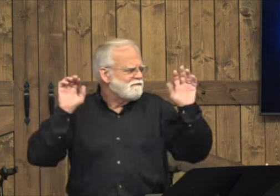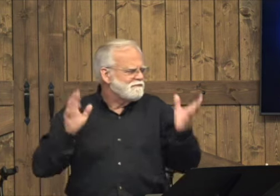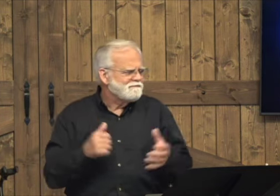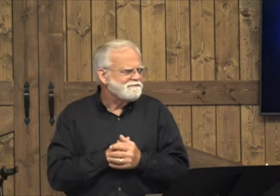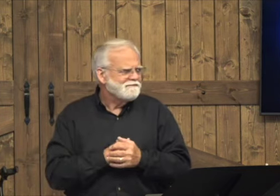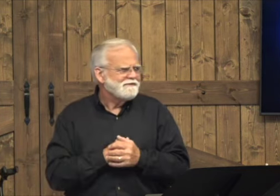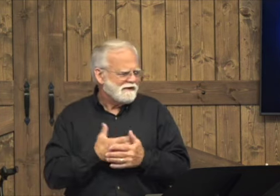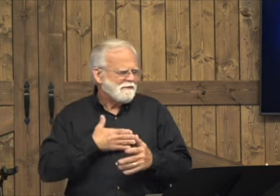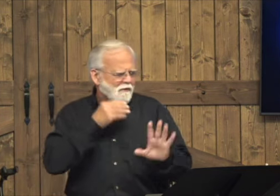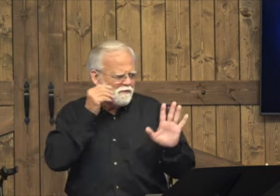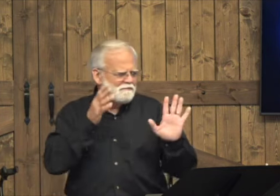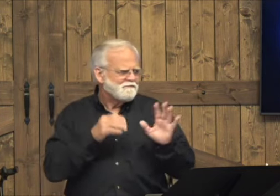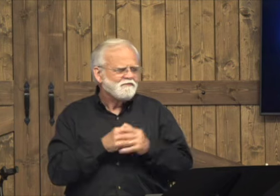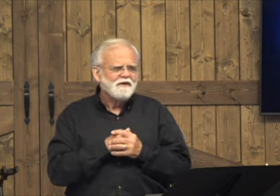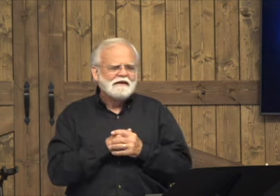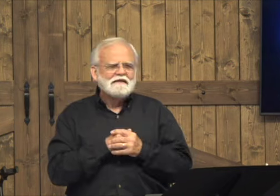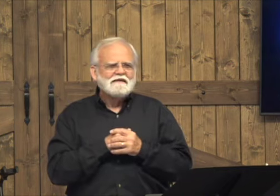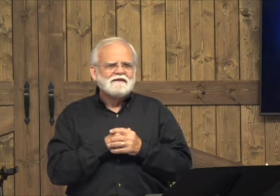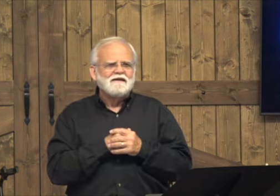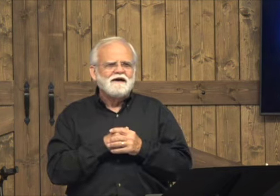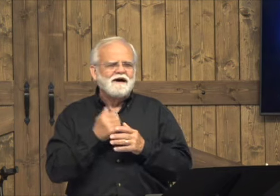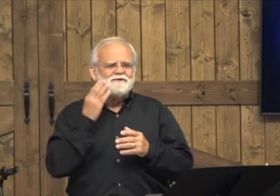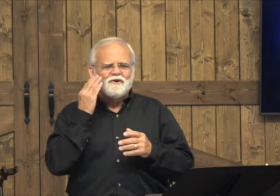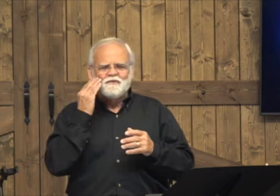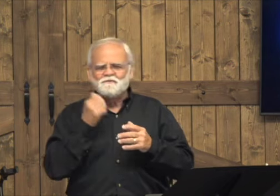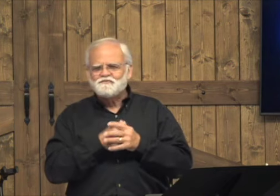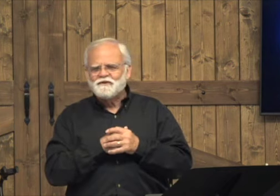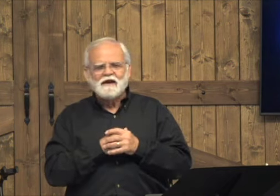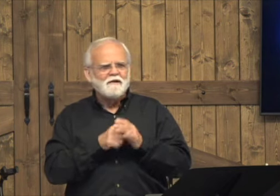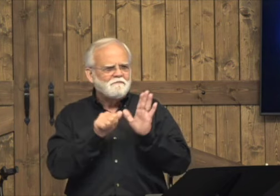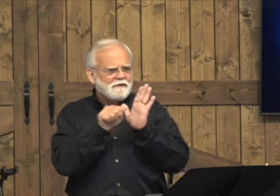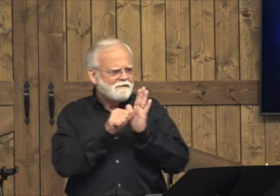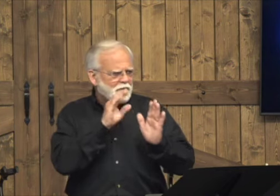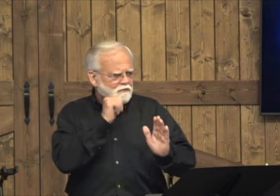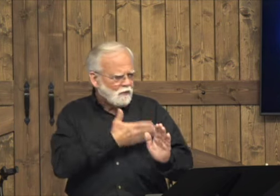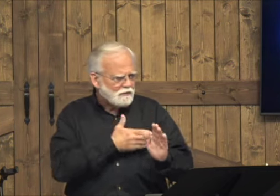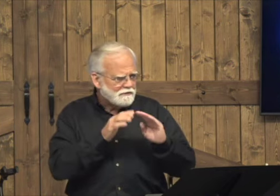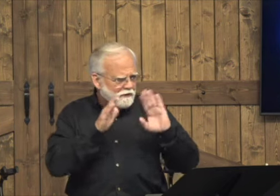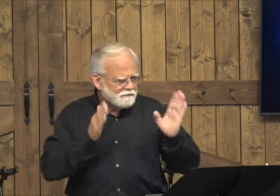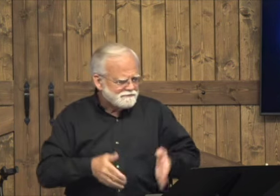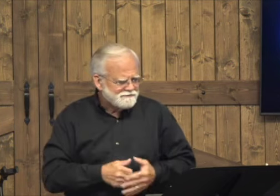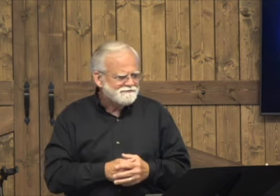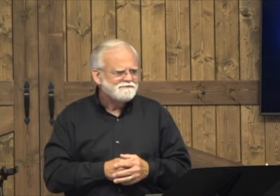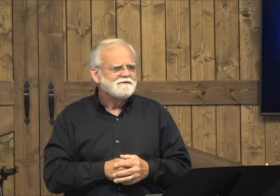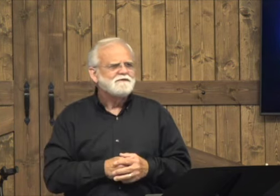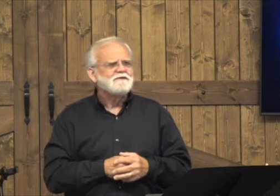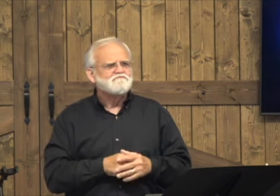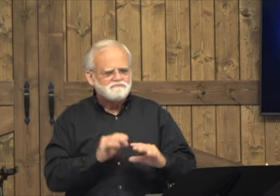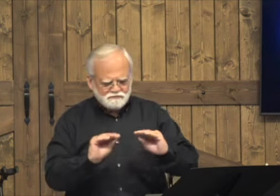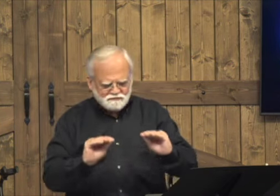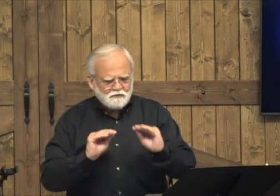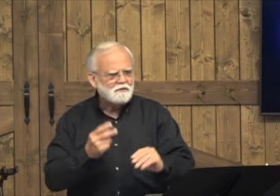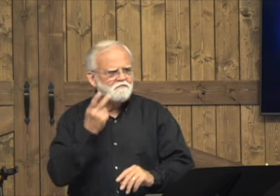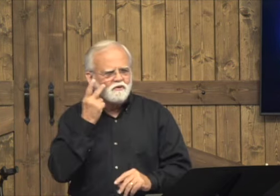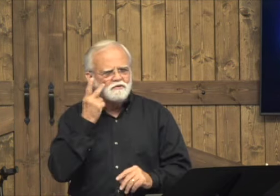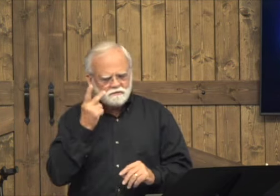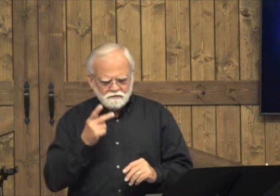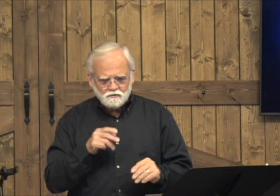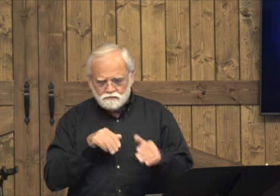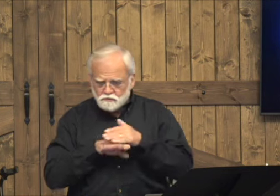Well, if you've got socks on or no socks, it doesn't matter. I know my daughter would go to Amanda's house. She's